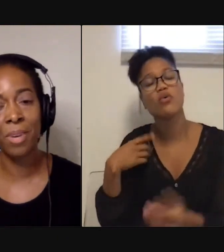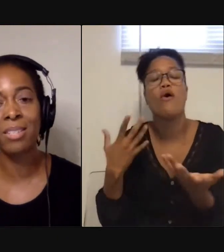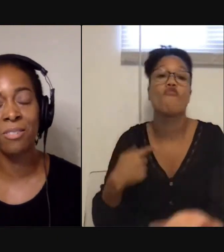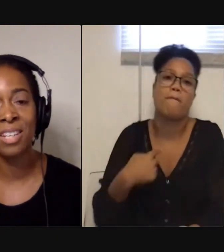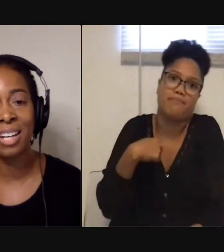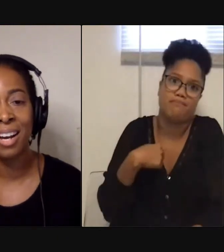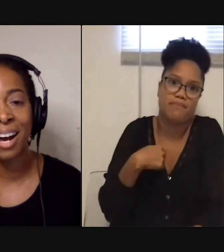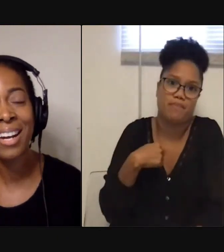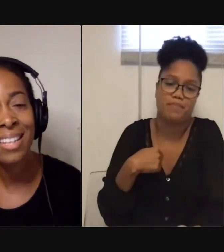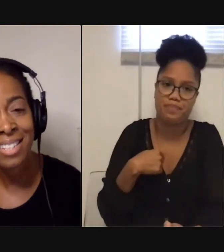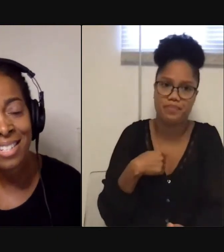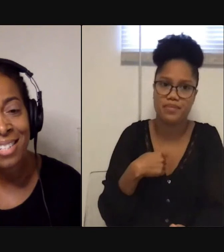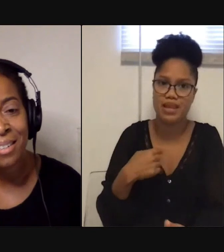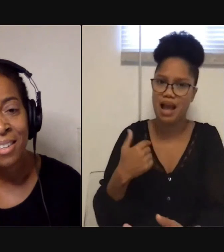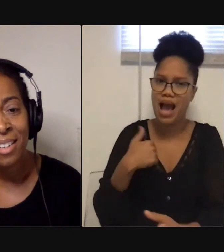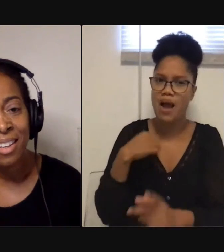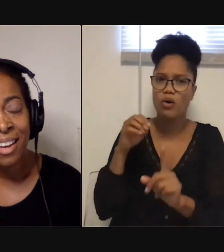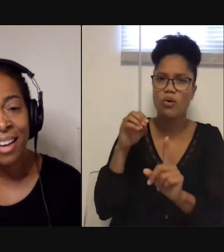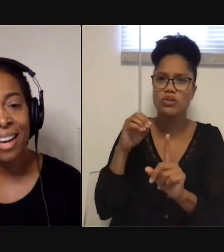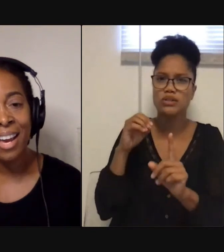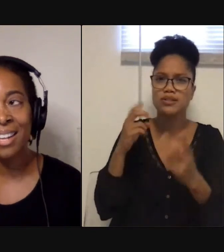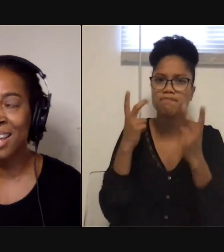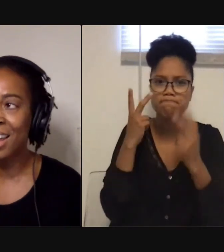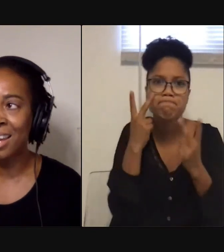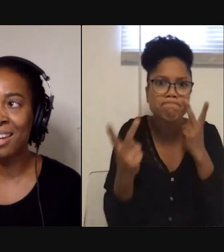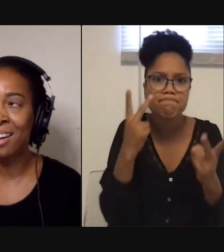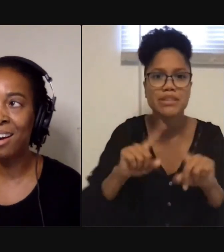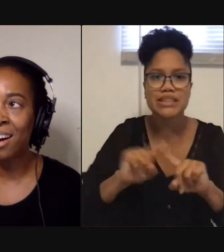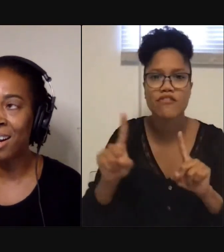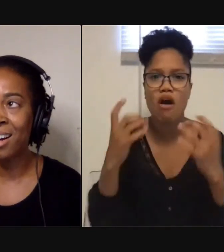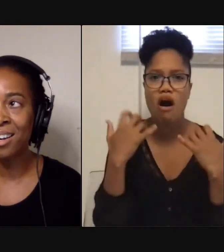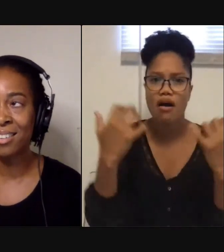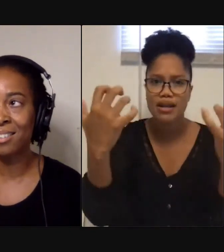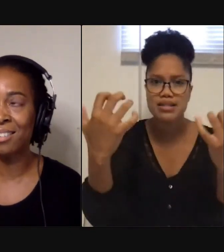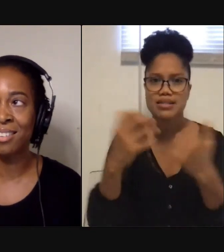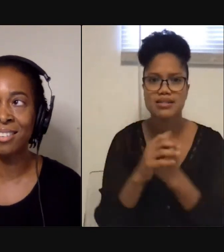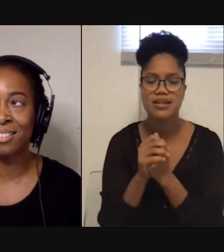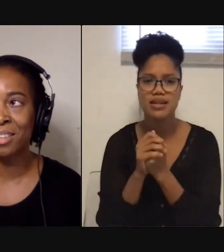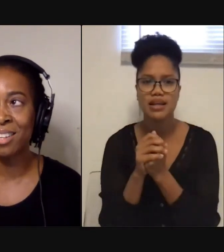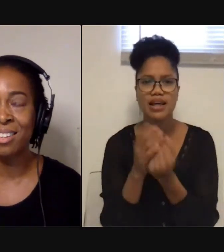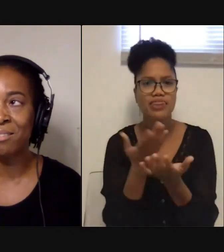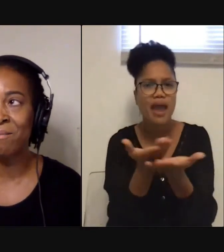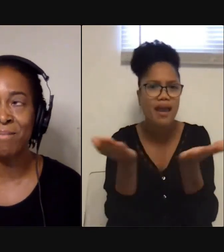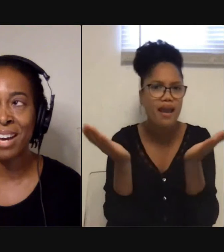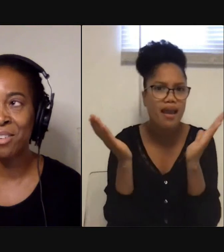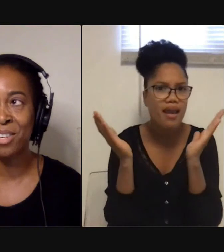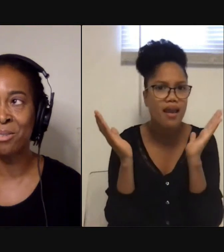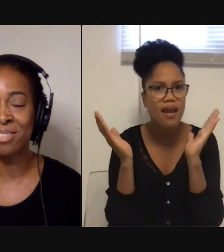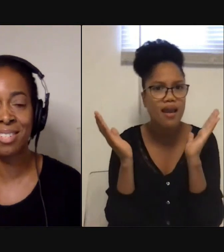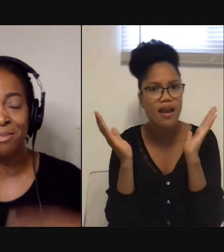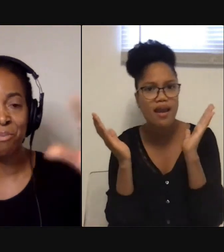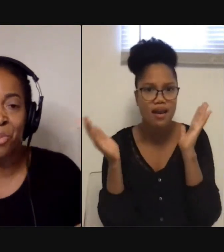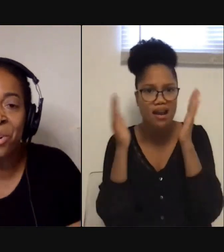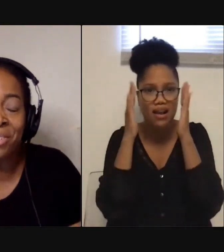a different audience and they are, I don't